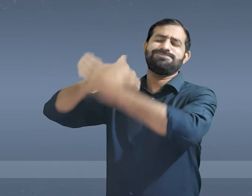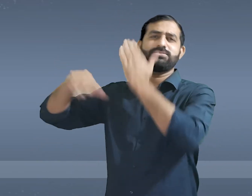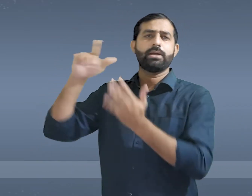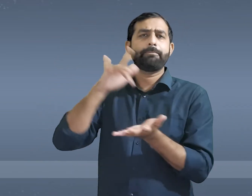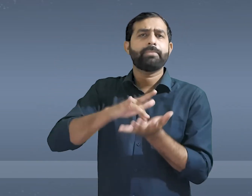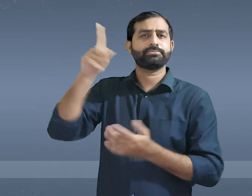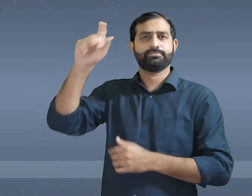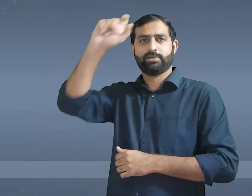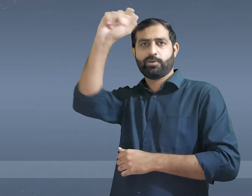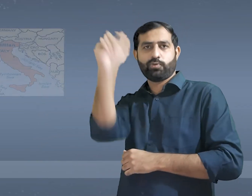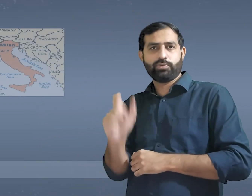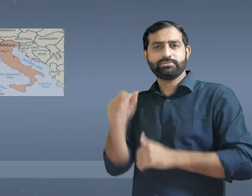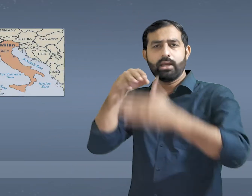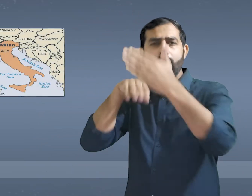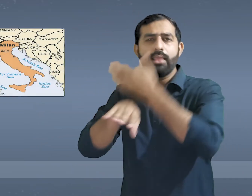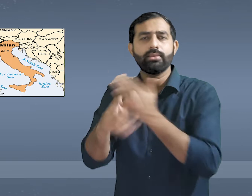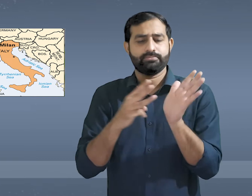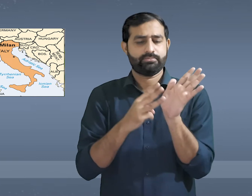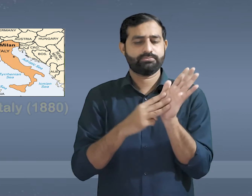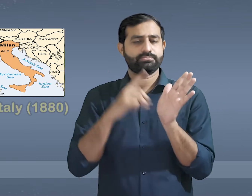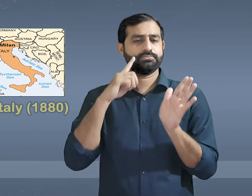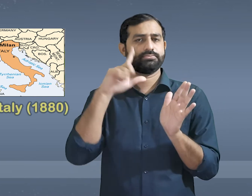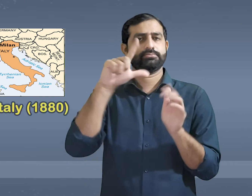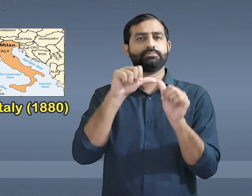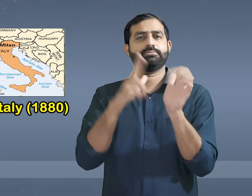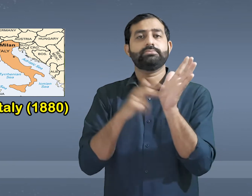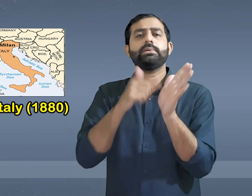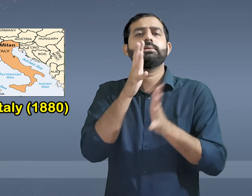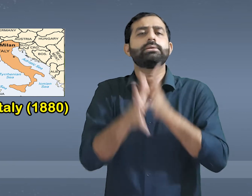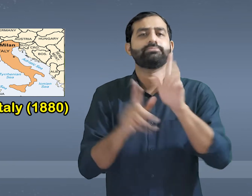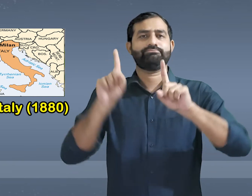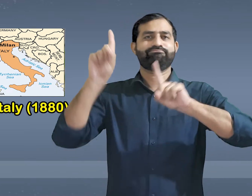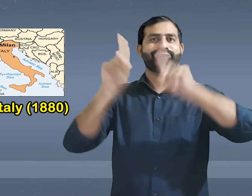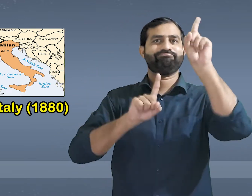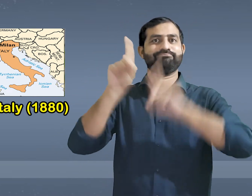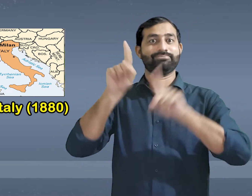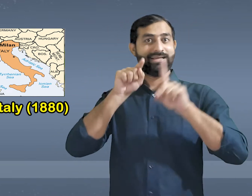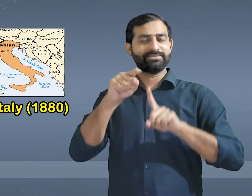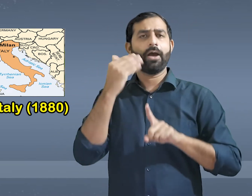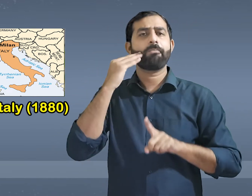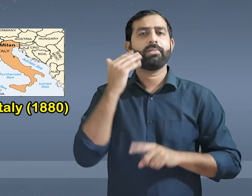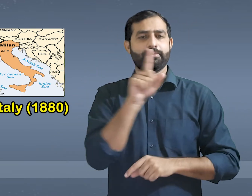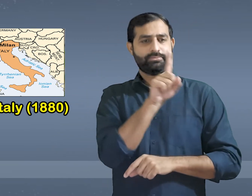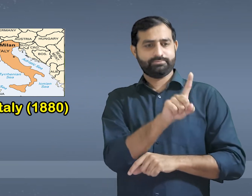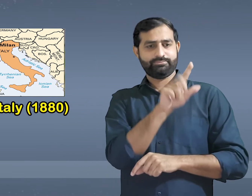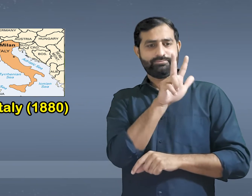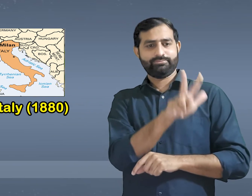A large multi-country conference of deaf educators was held in Milan, Italy in the year